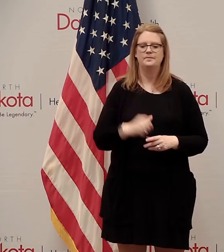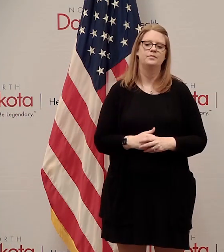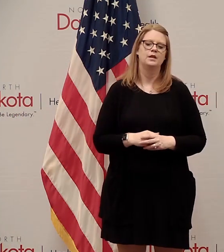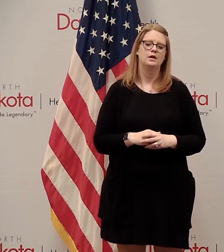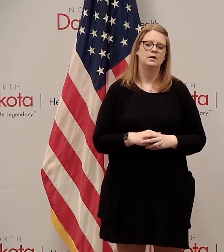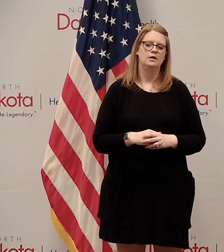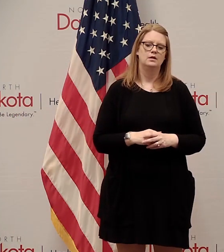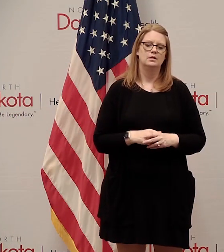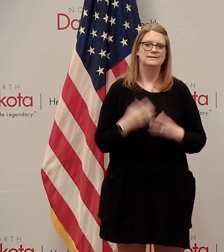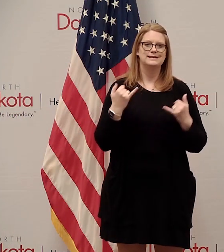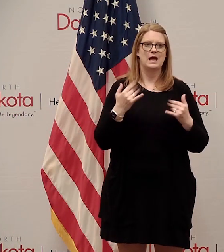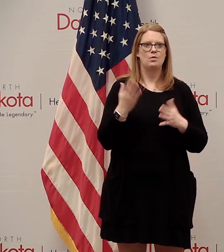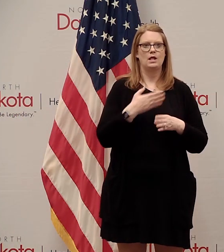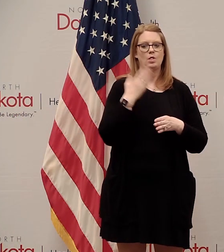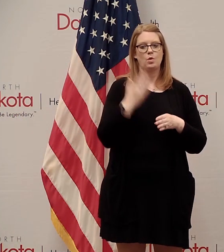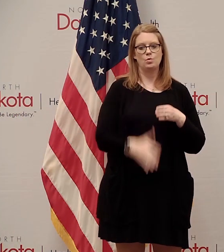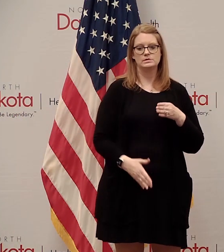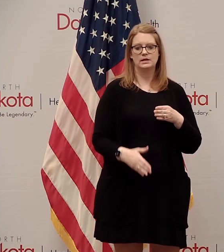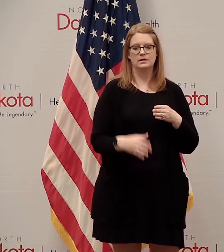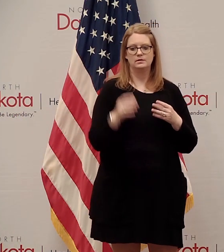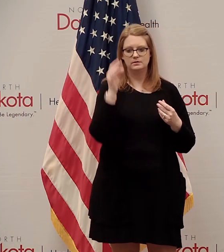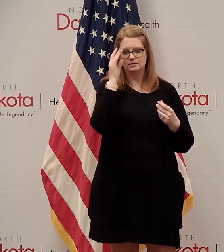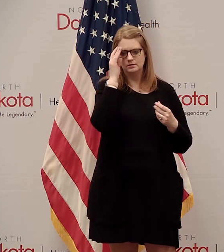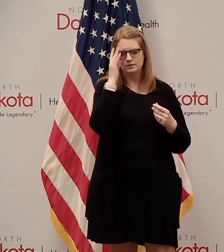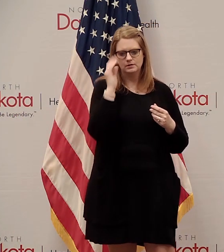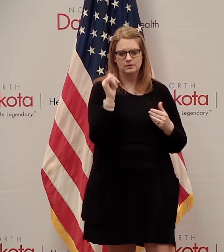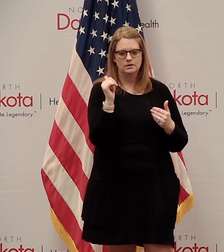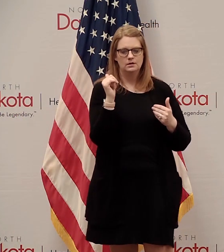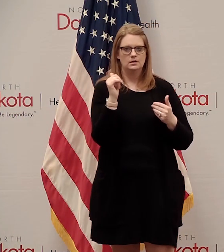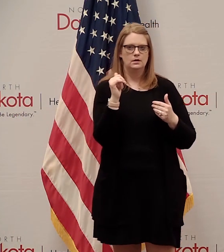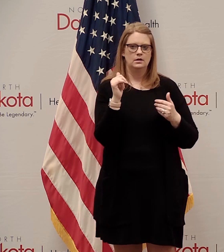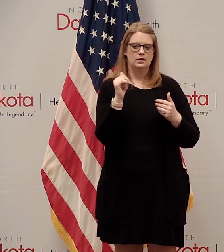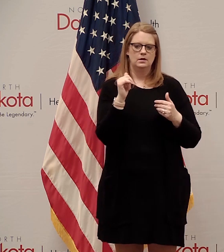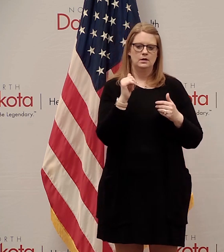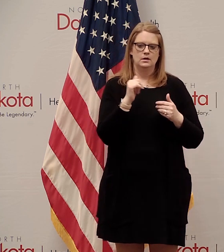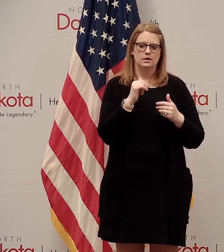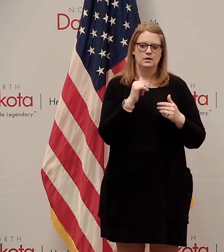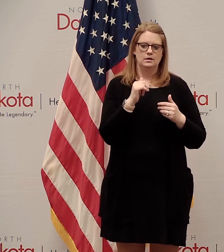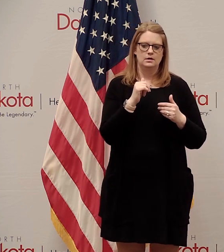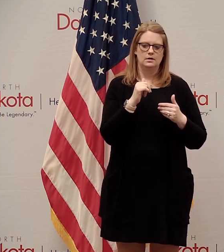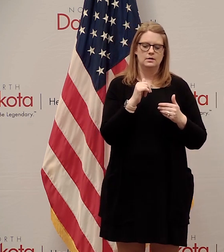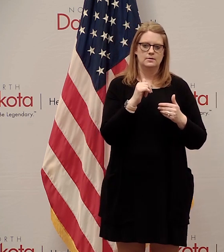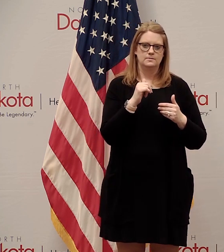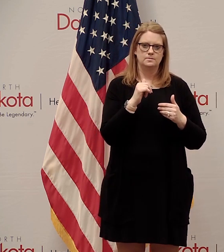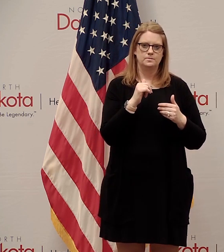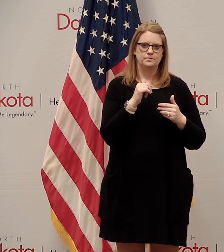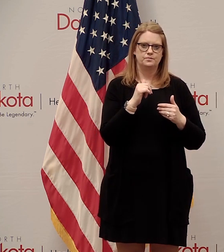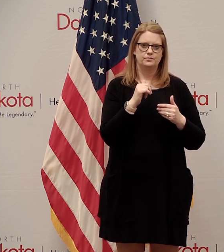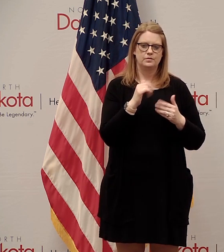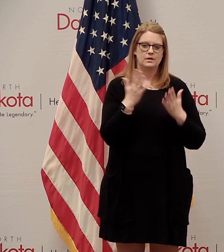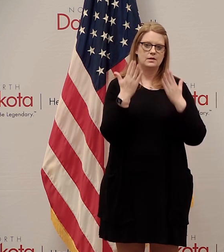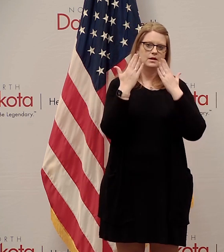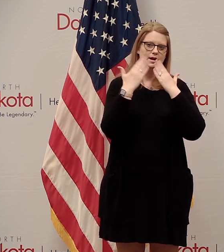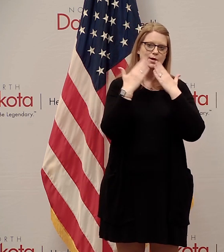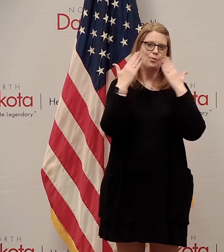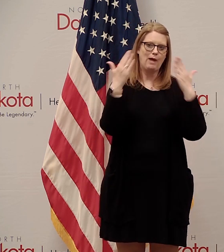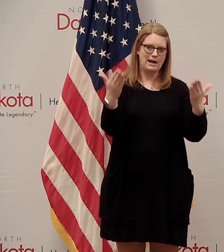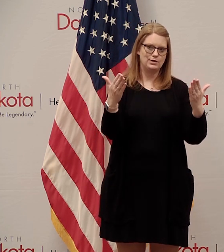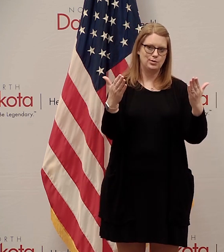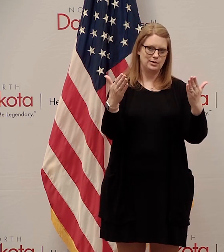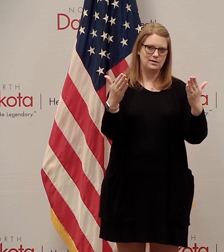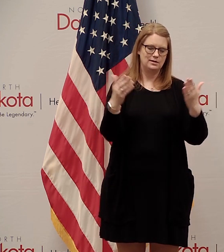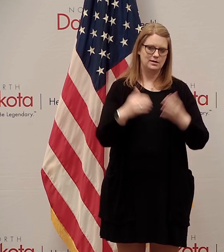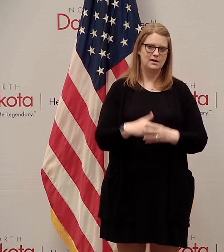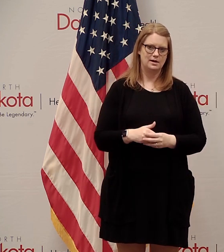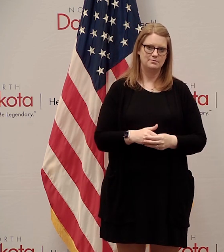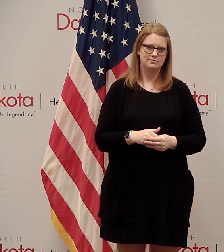In closing for today's prepared portion, we want to say again our gratitude section. This